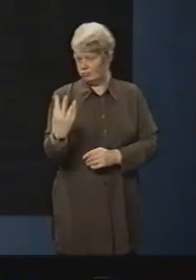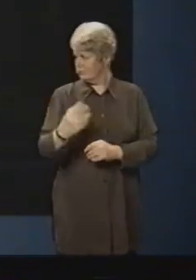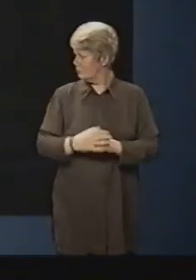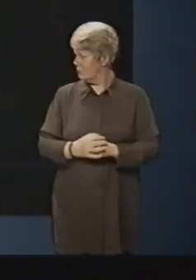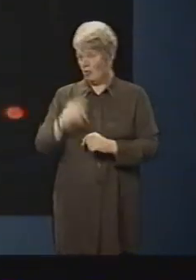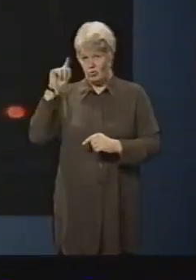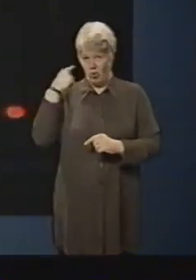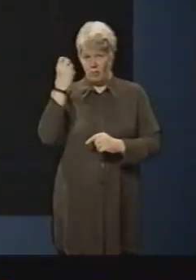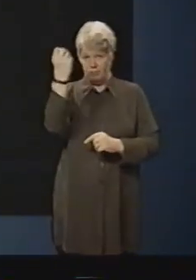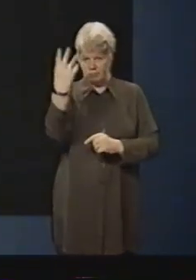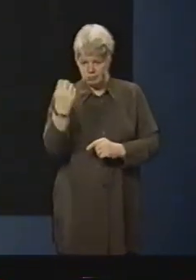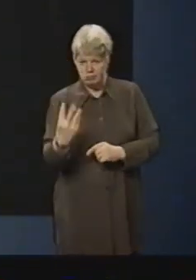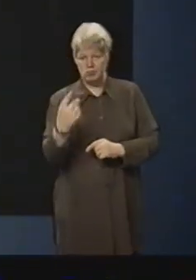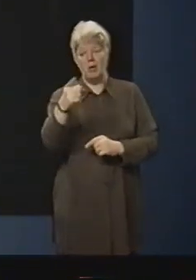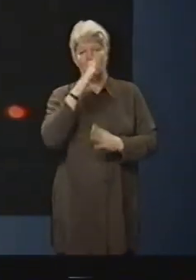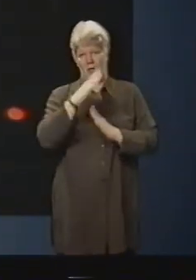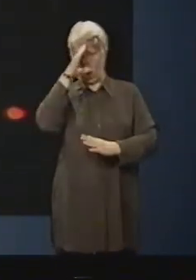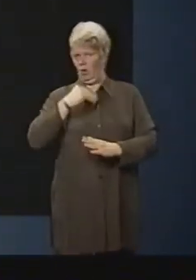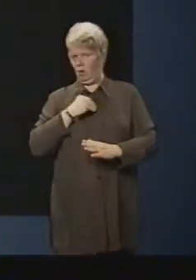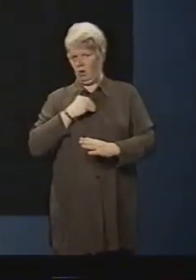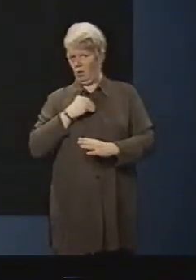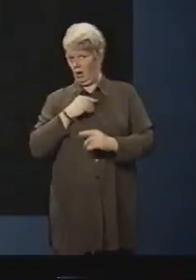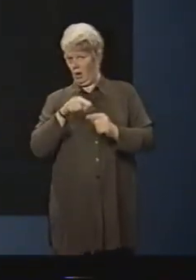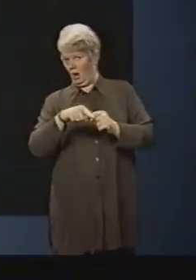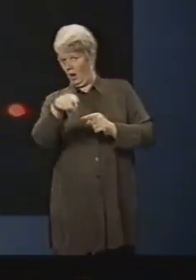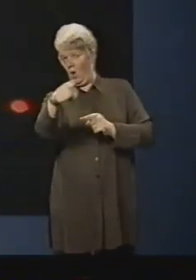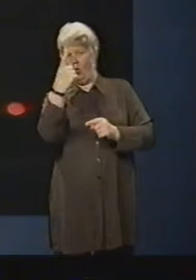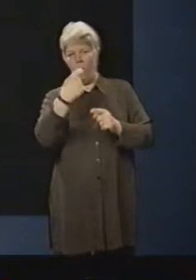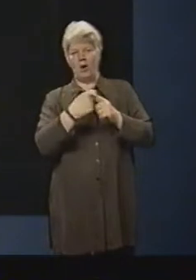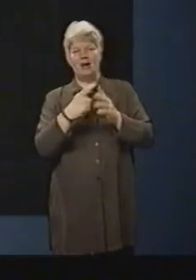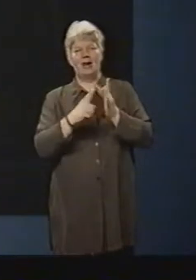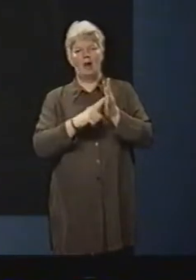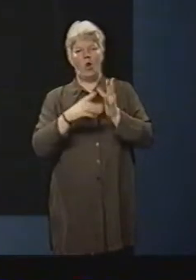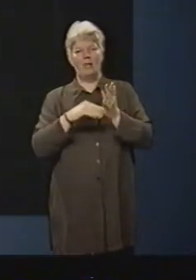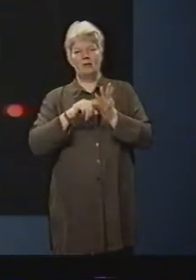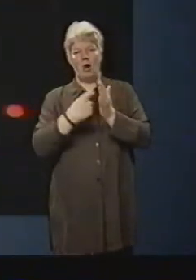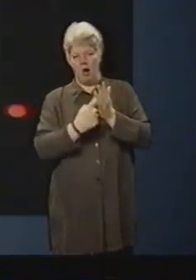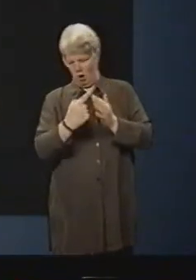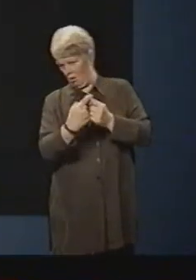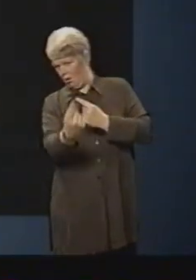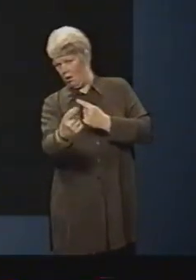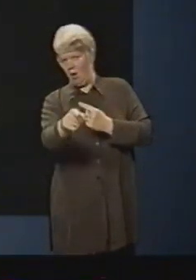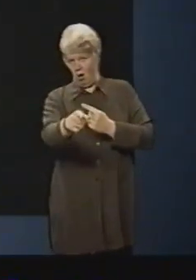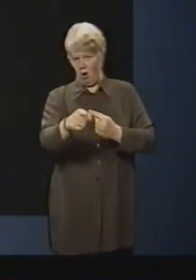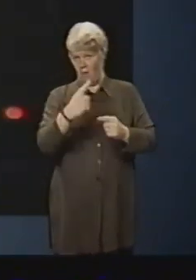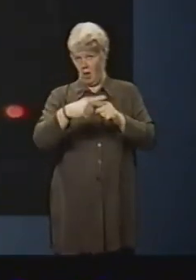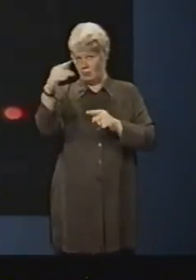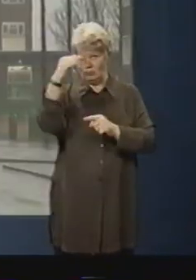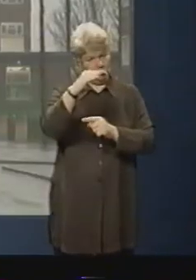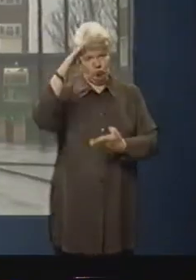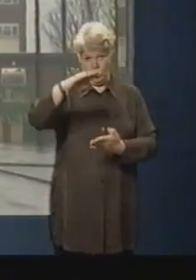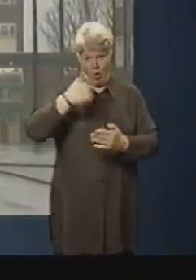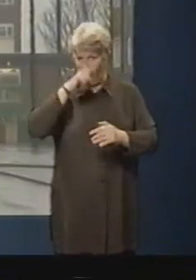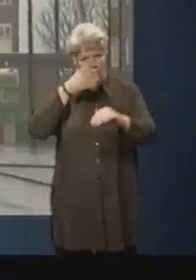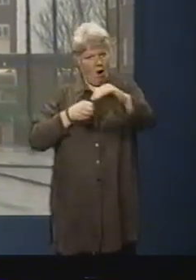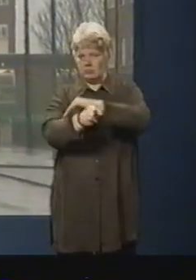These bleeps and flashes are warning us that we're less than one kilometre from our first bridge, on a course that's too low for our load to pass